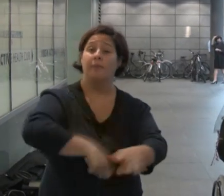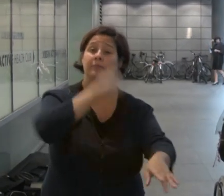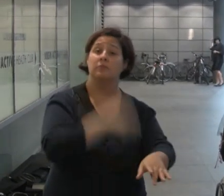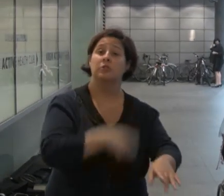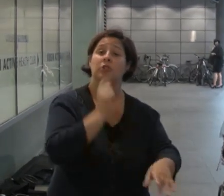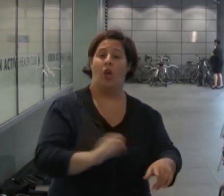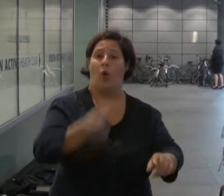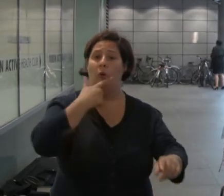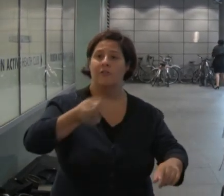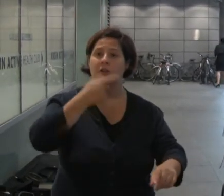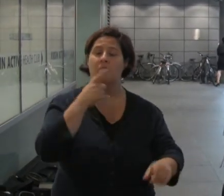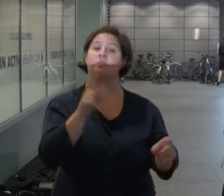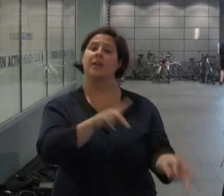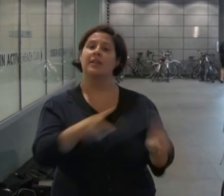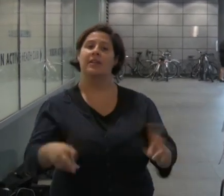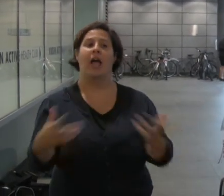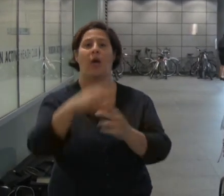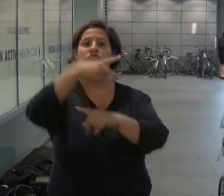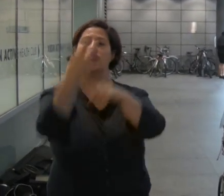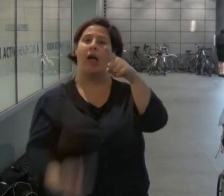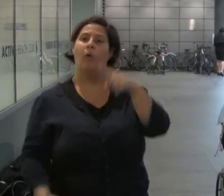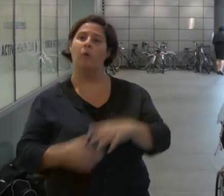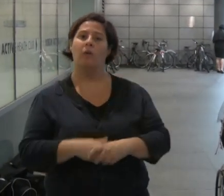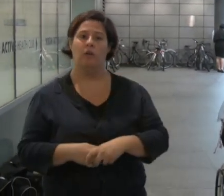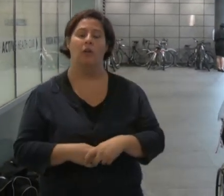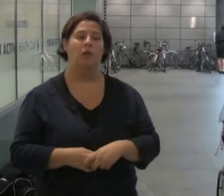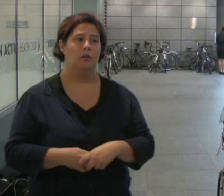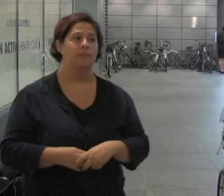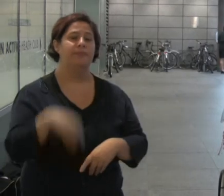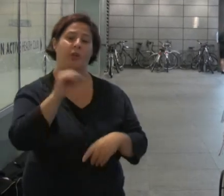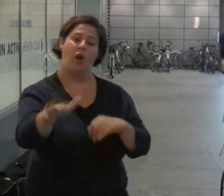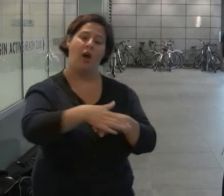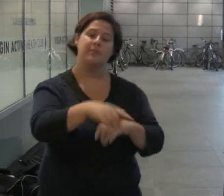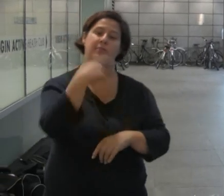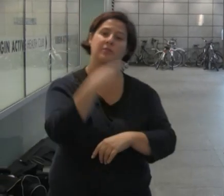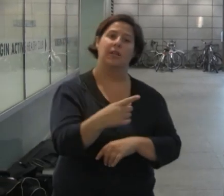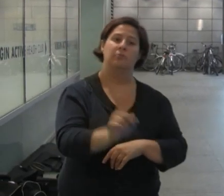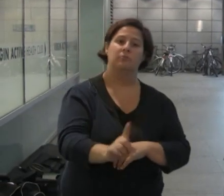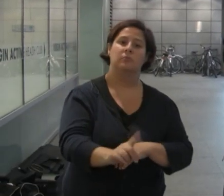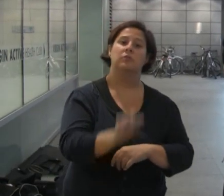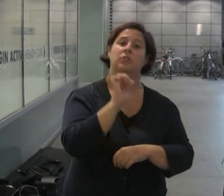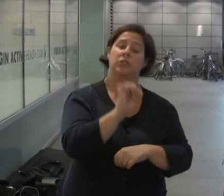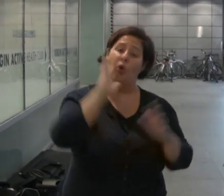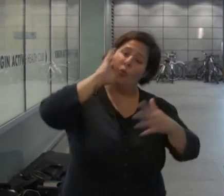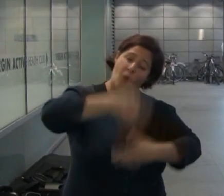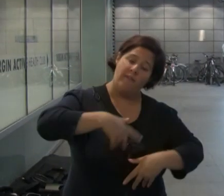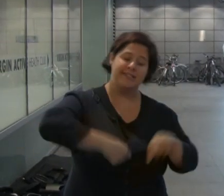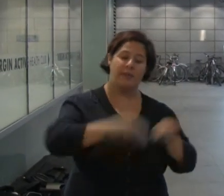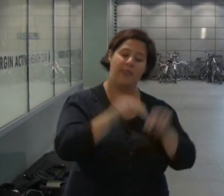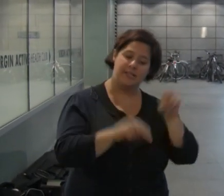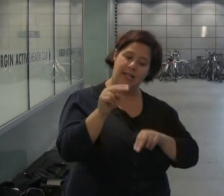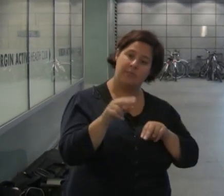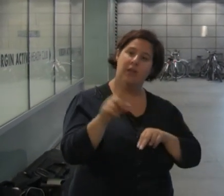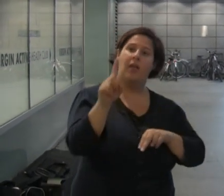taking an overdose but it died of drowning. Her husband said she was worried about the assessment